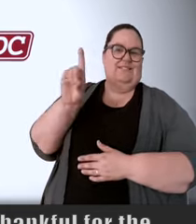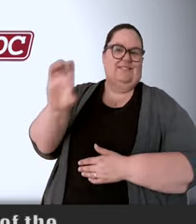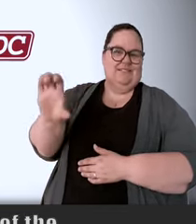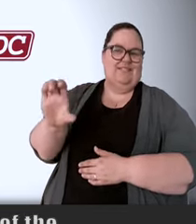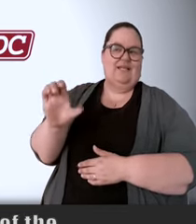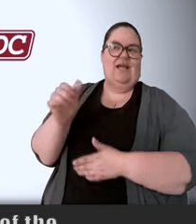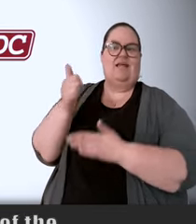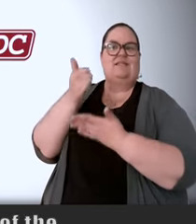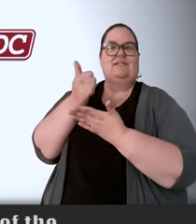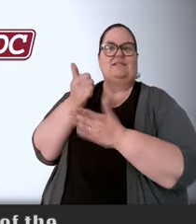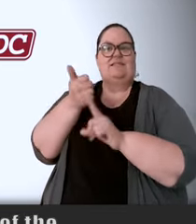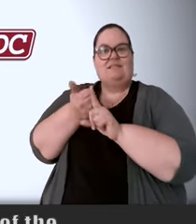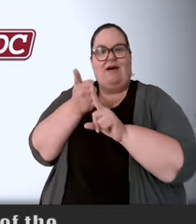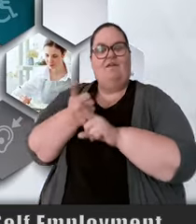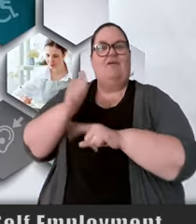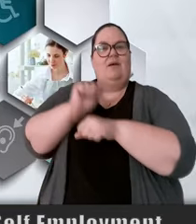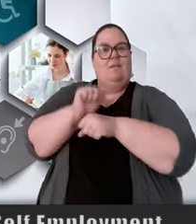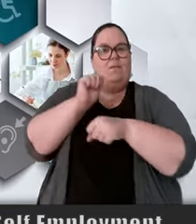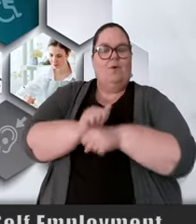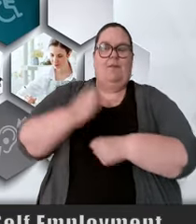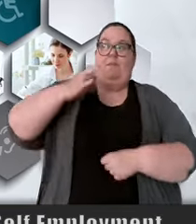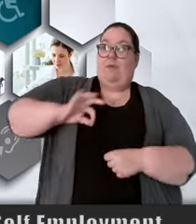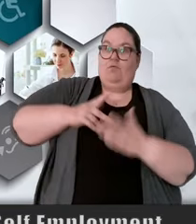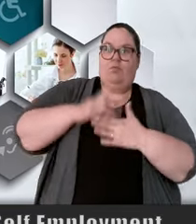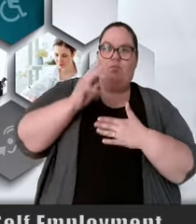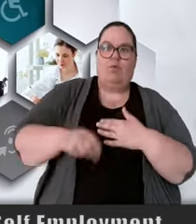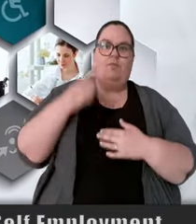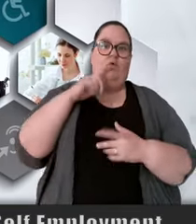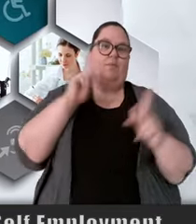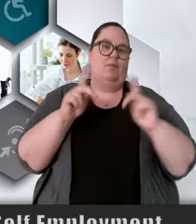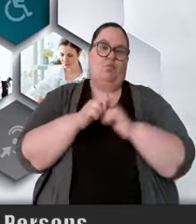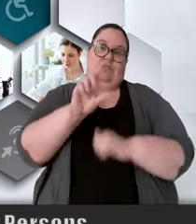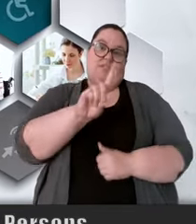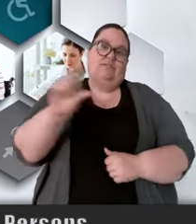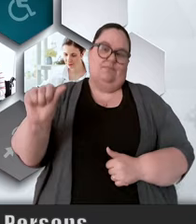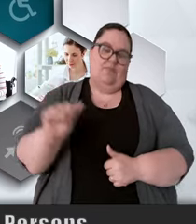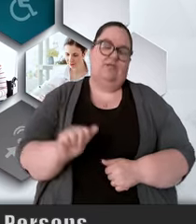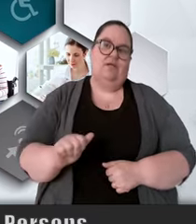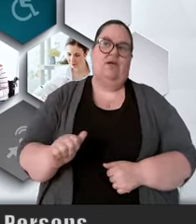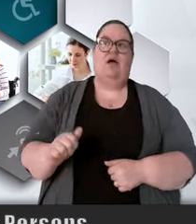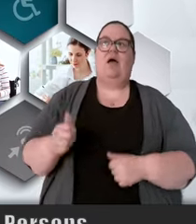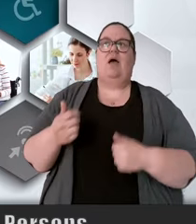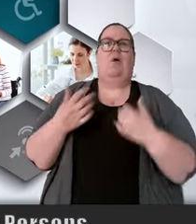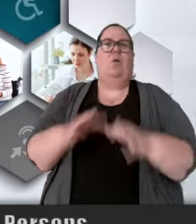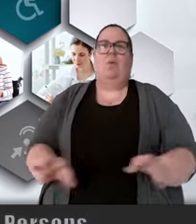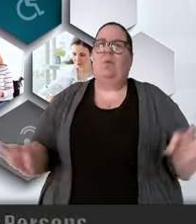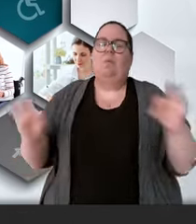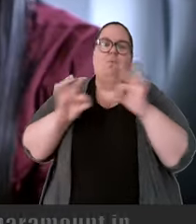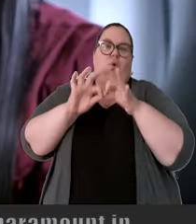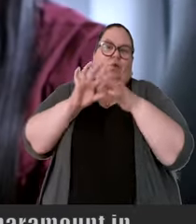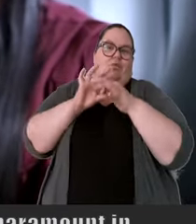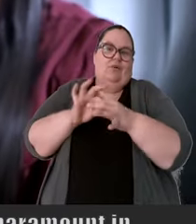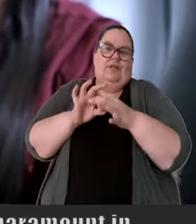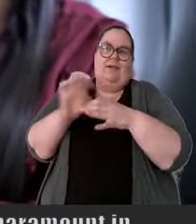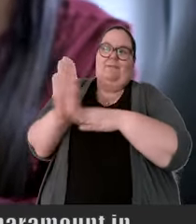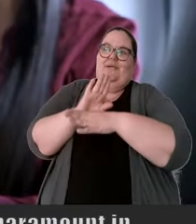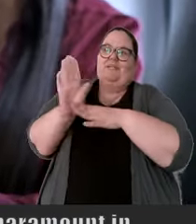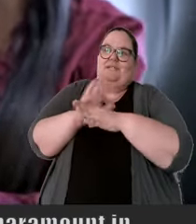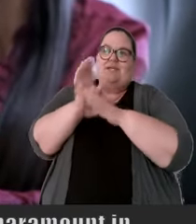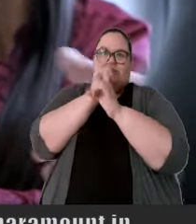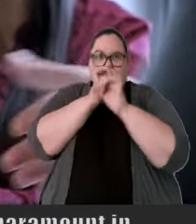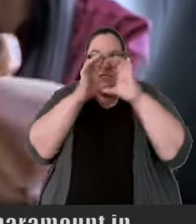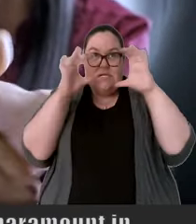expertise of the CBDC and the self-employment benefit program for persons with a disability. It was